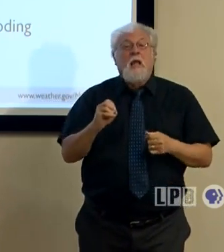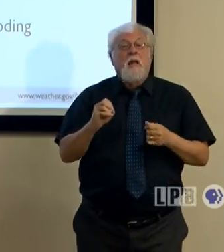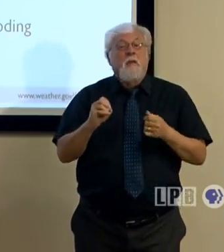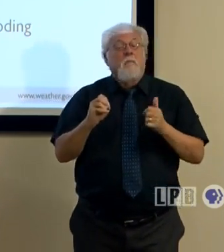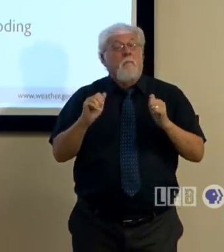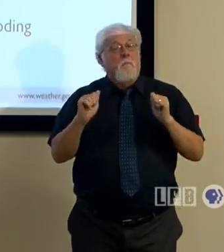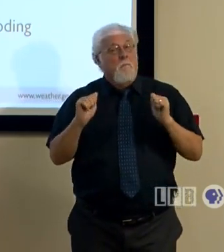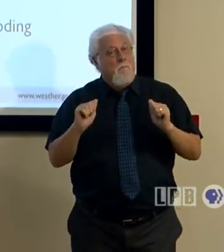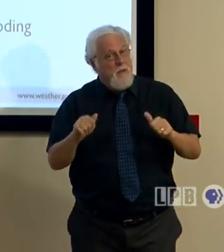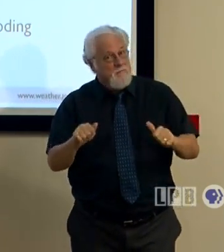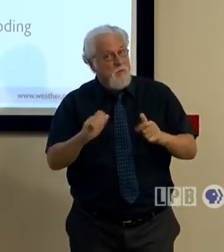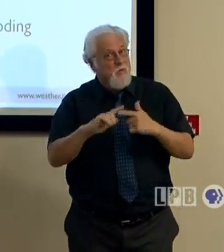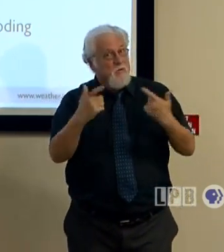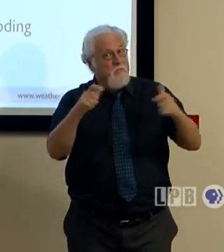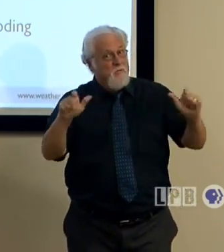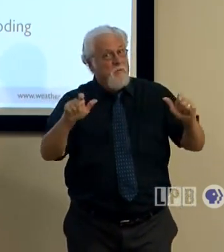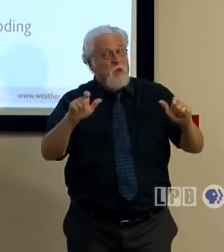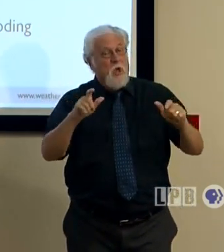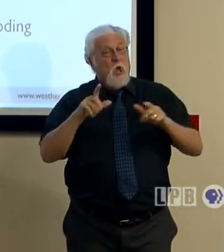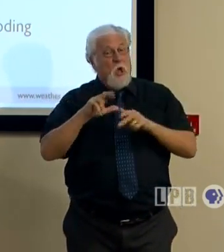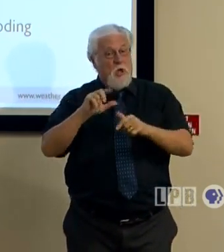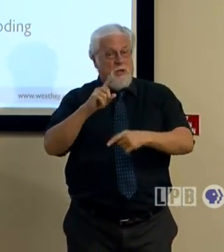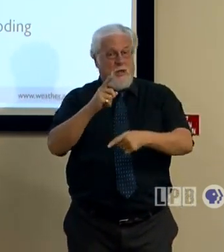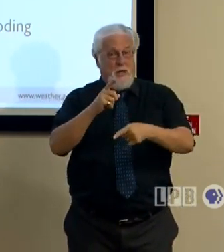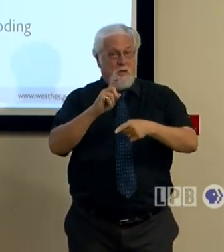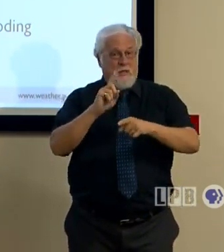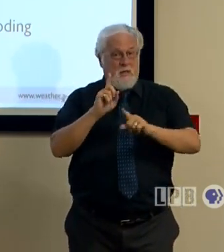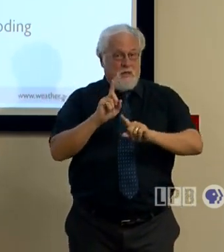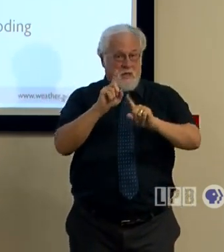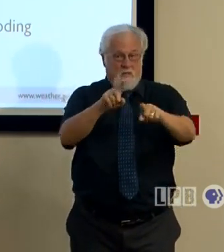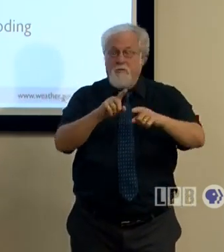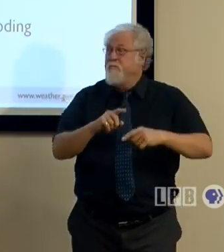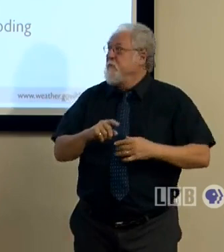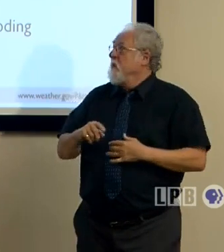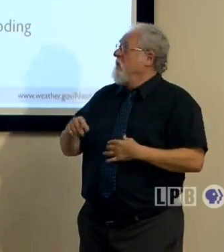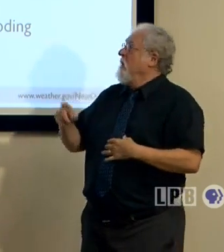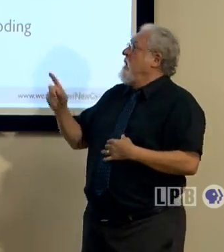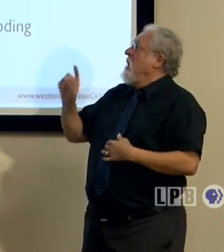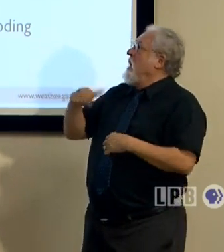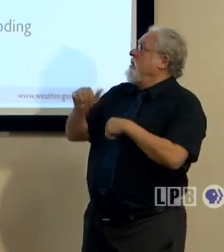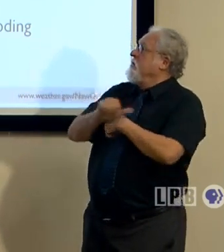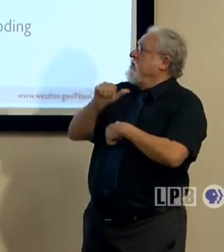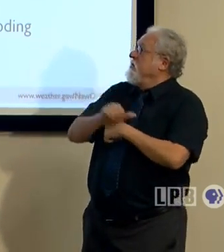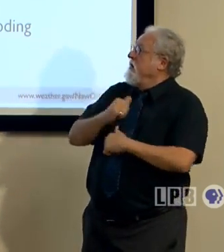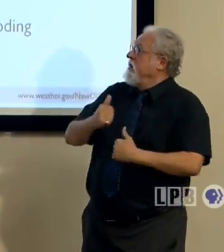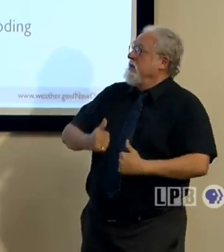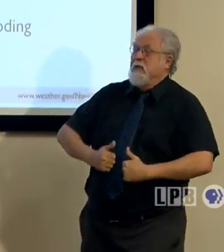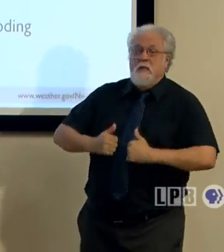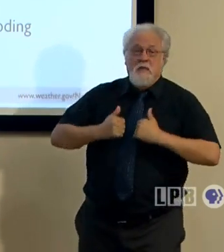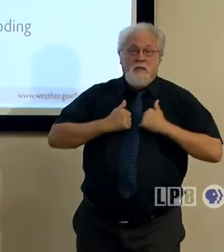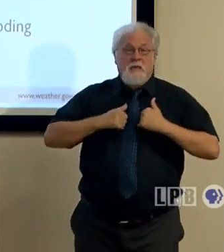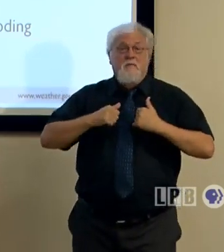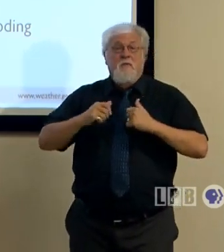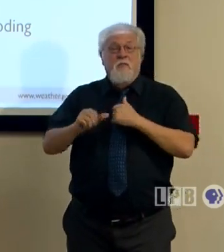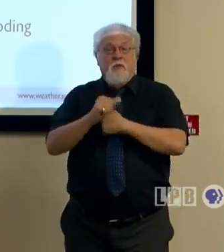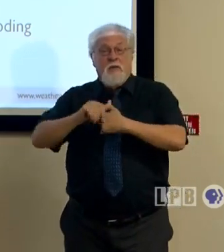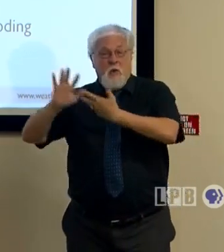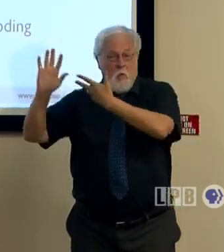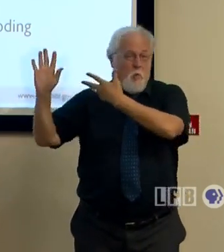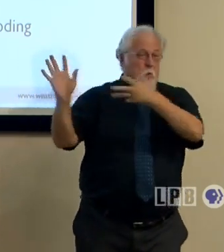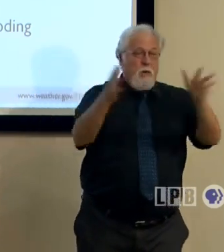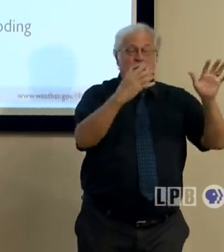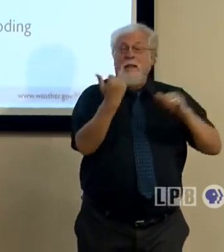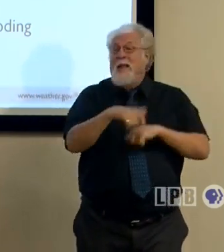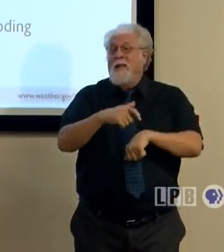possibility, obviously, with a major hurricane coming towards the state. Other threats are the widespread damaging winds. Every time you have